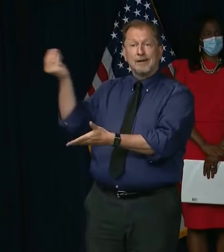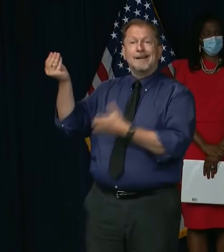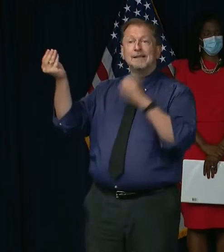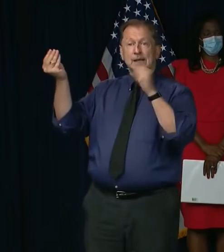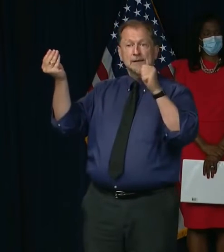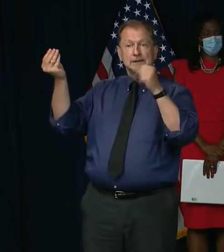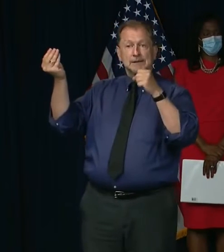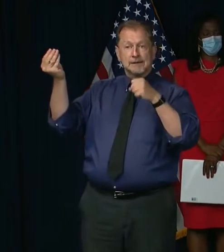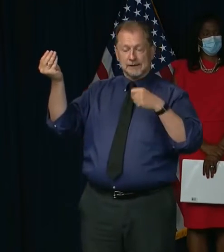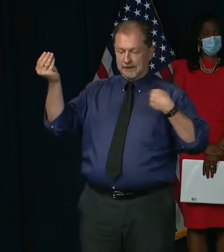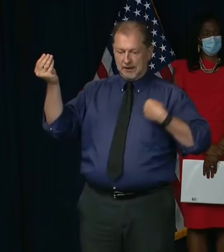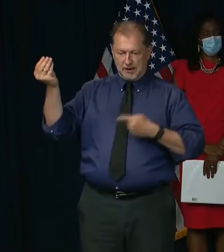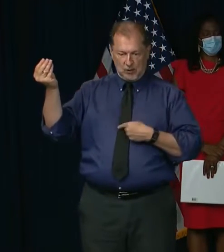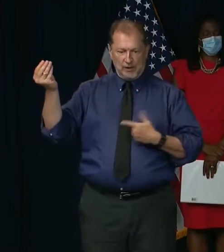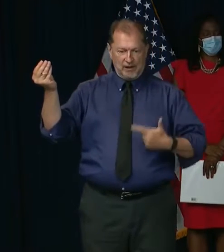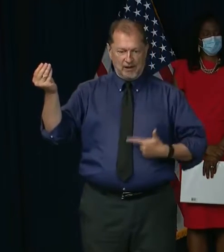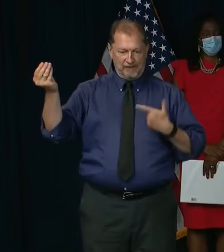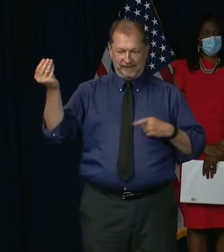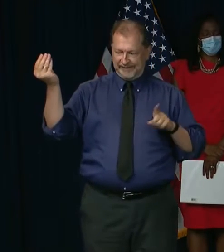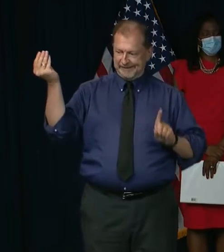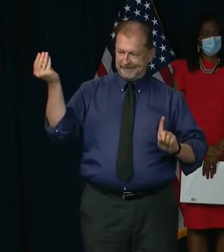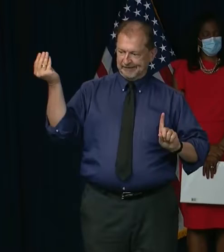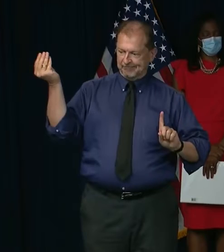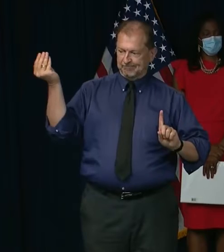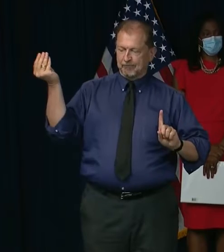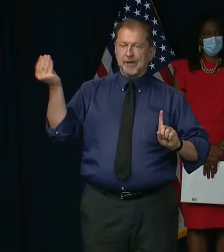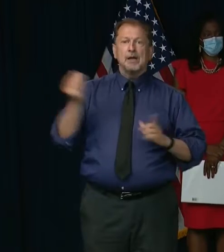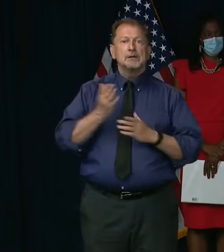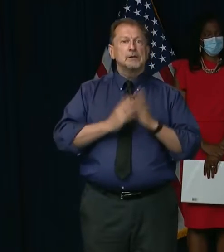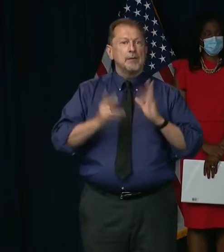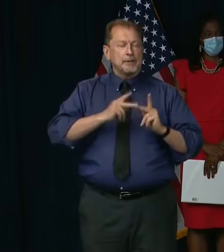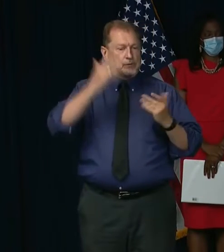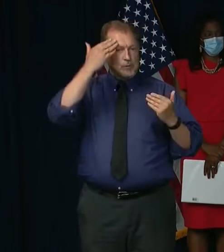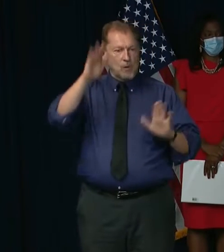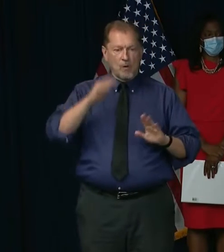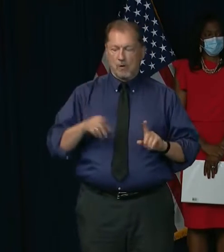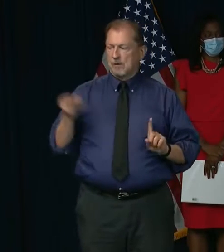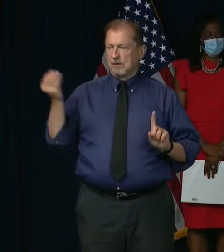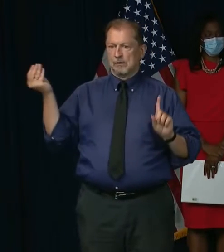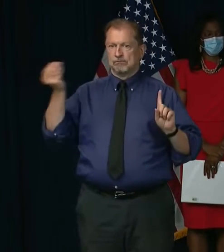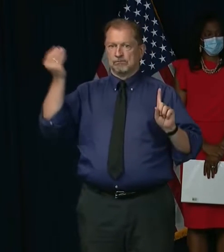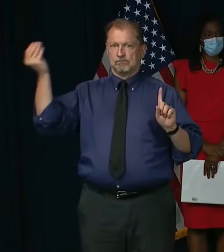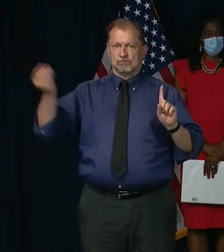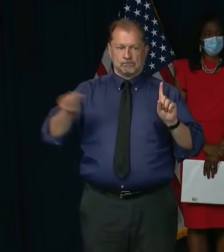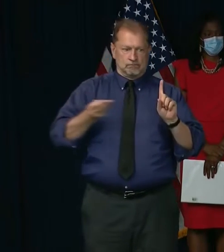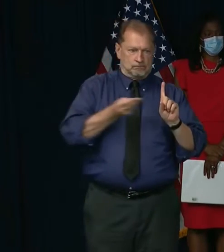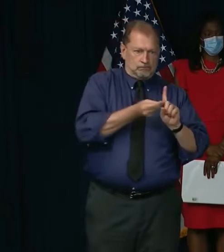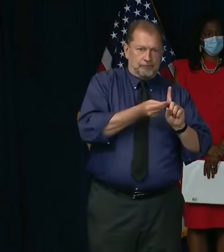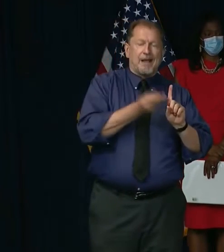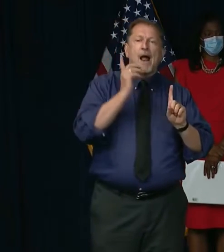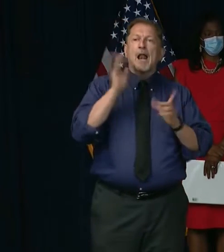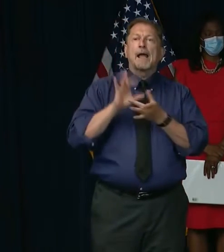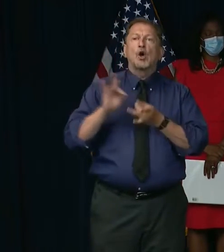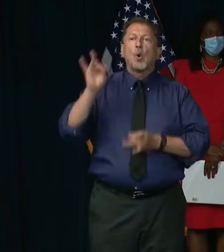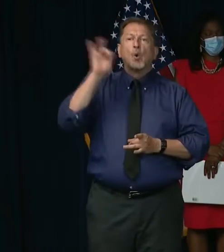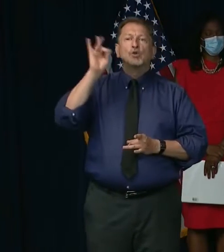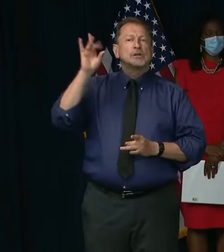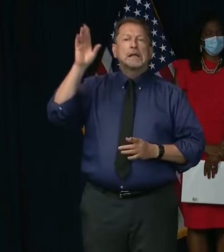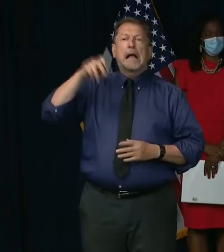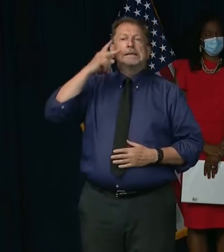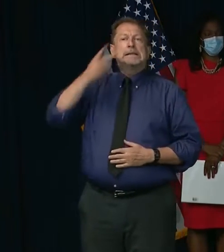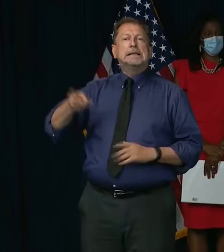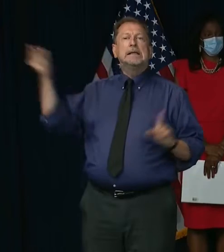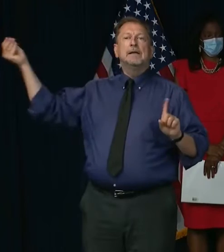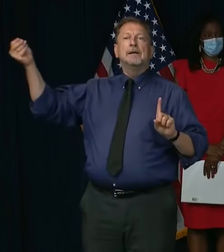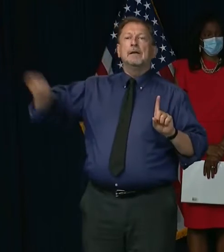spreads like a ghost between people who seem to be healthy before making its presence known. Then it targets the vulnerable,